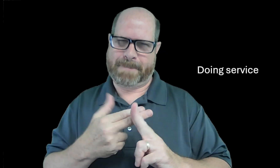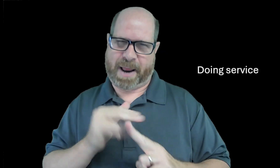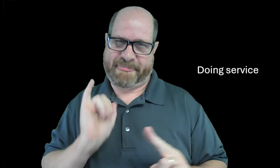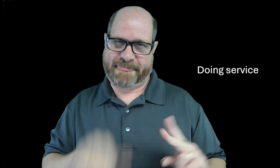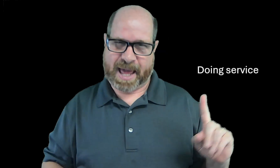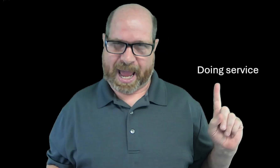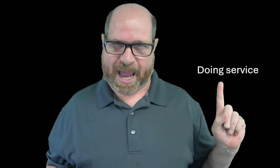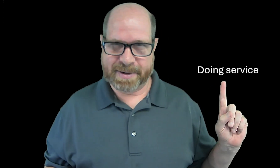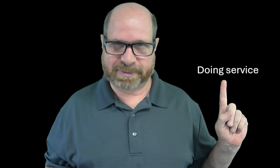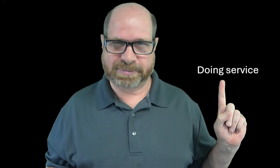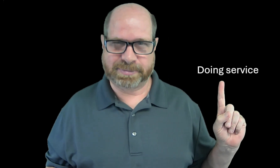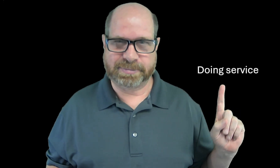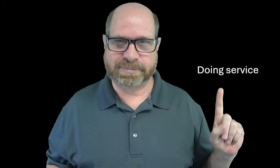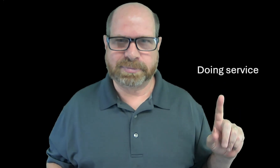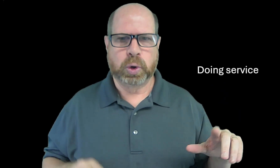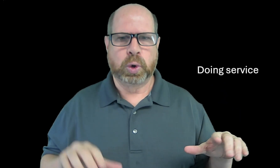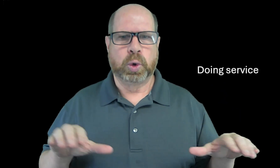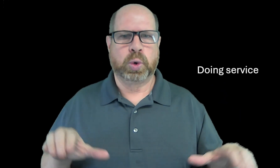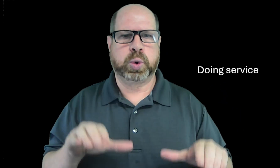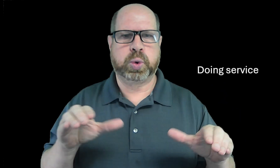i want to talk about doing service